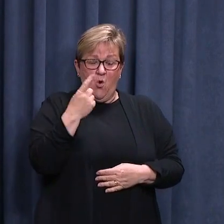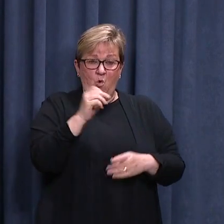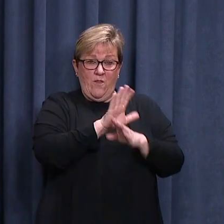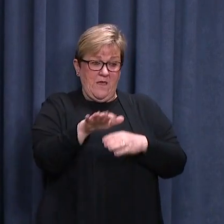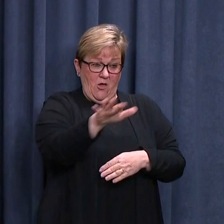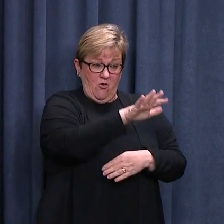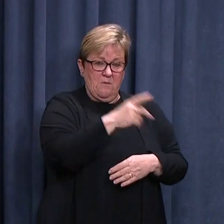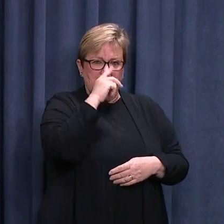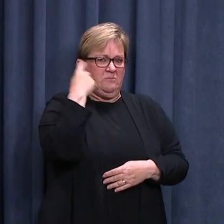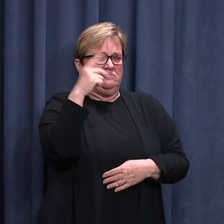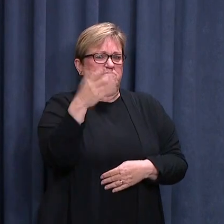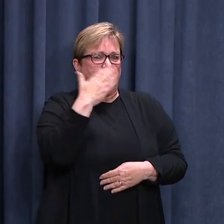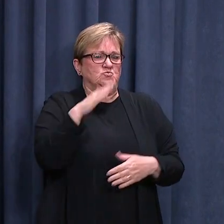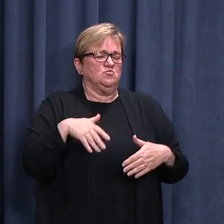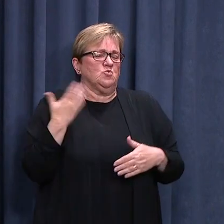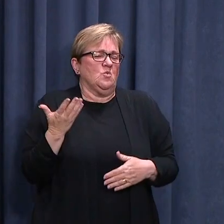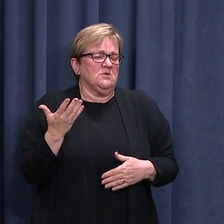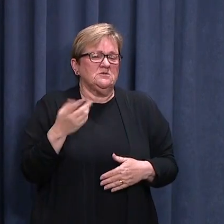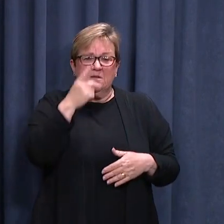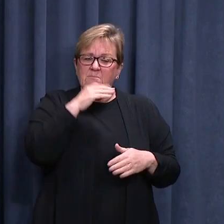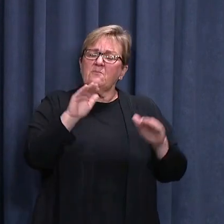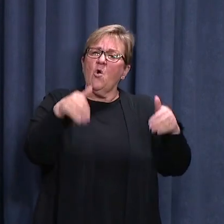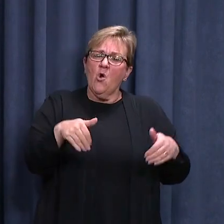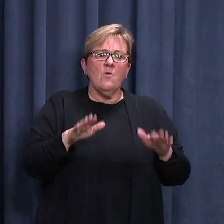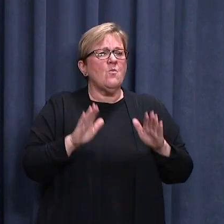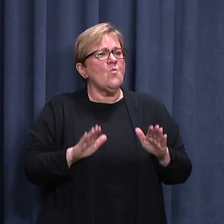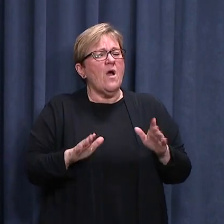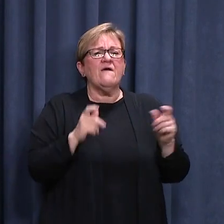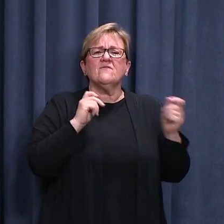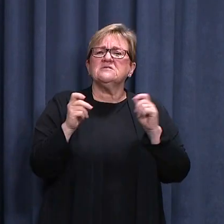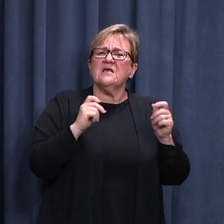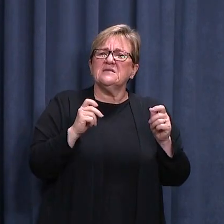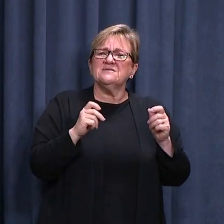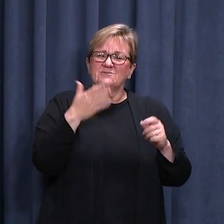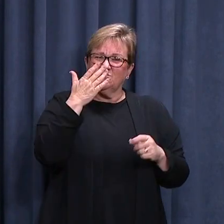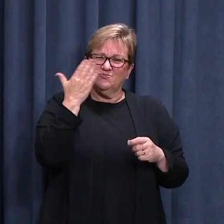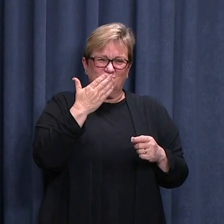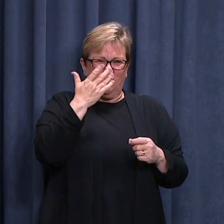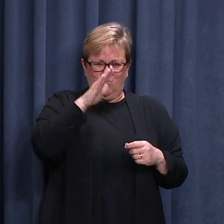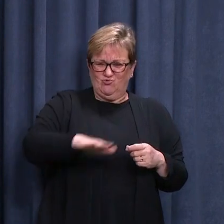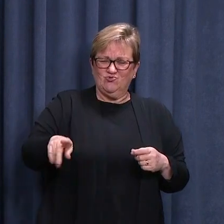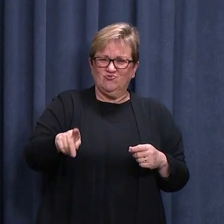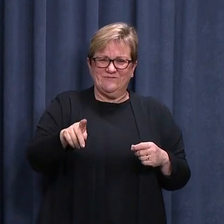in the northern suburbs. Many people staying home and waiting for test results have school aged children.